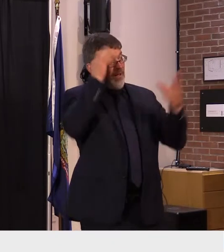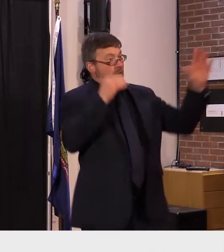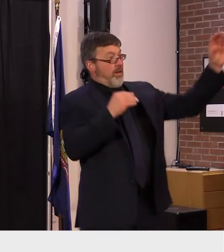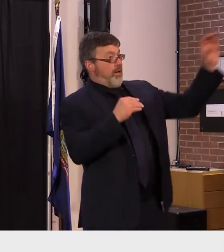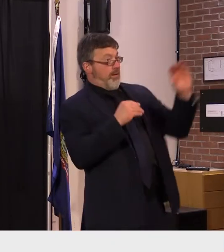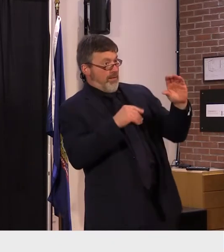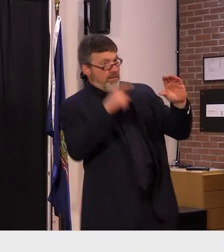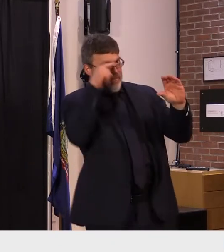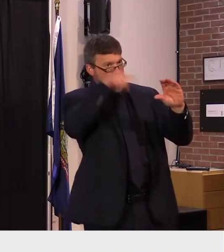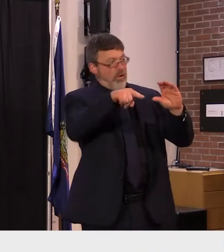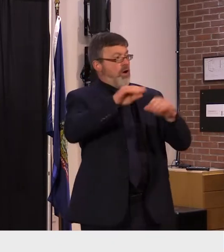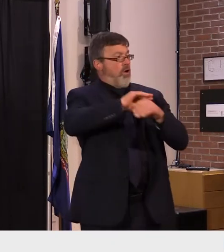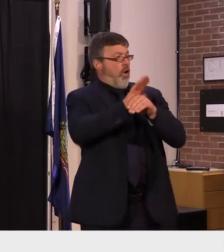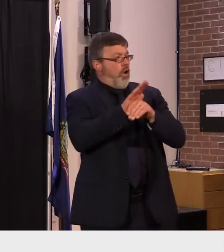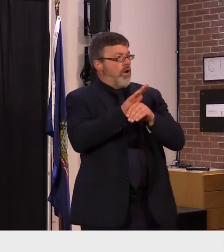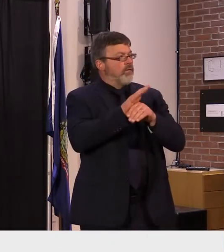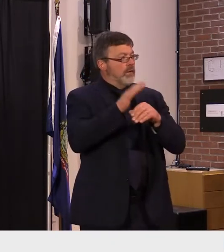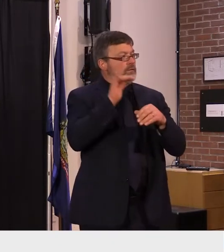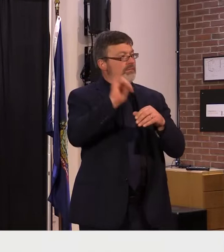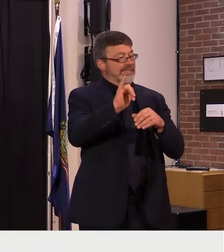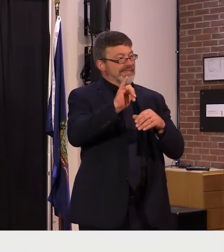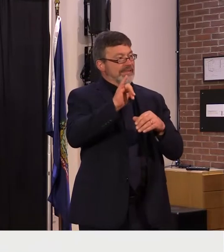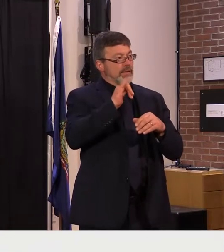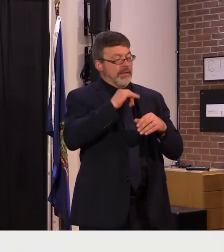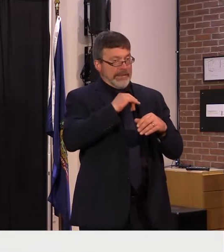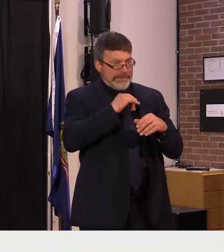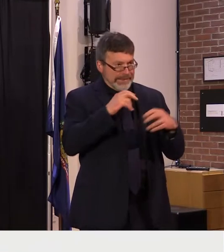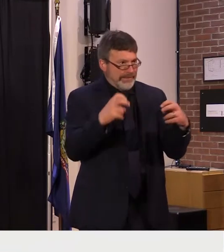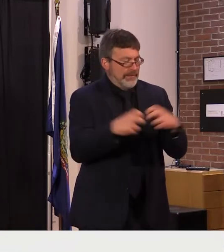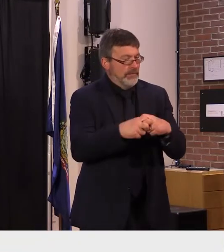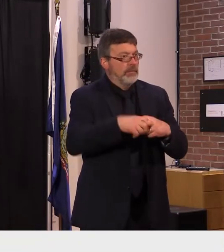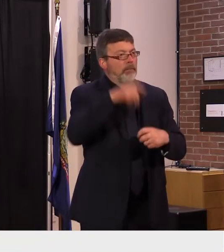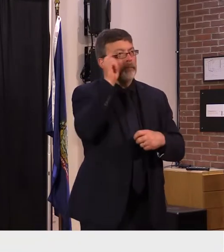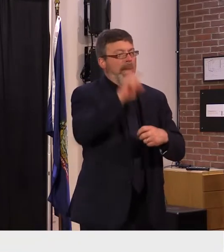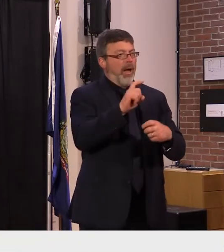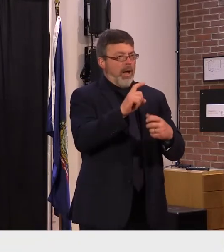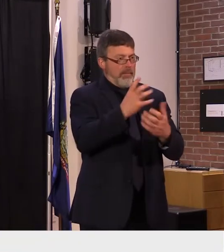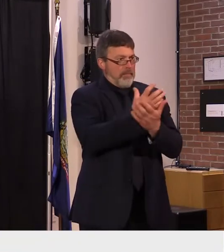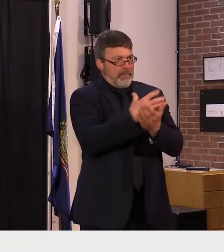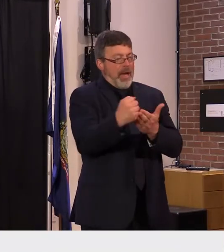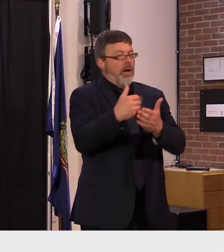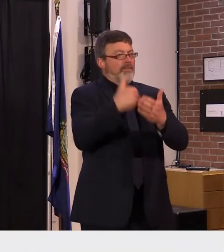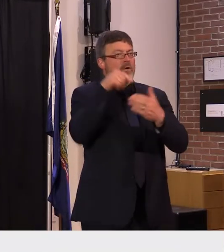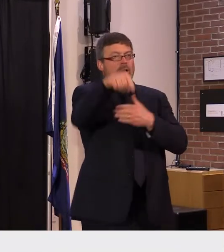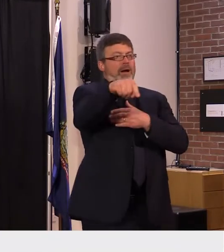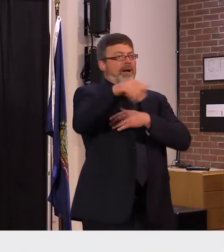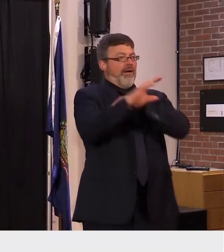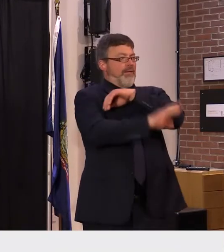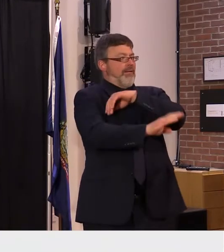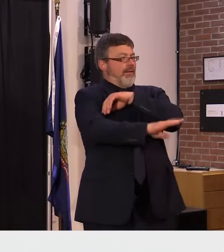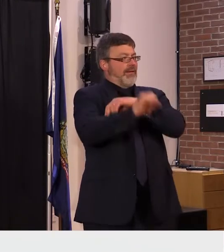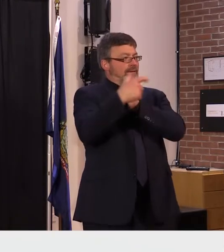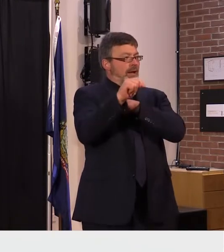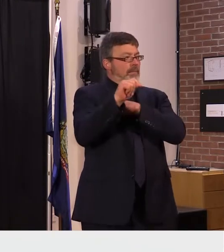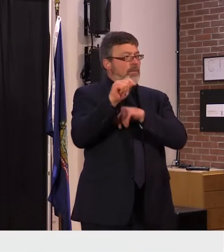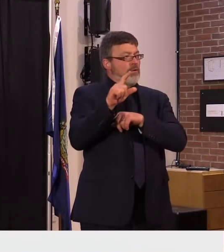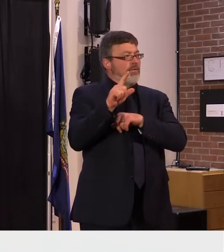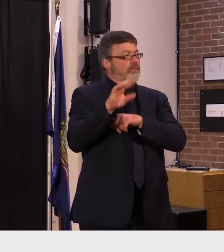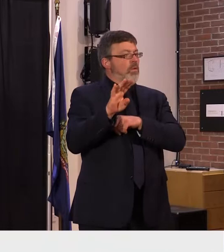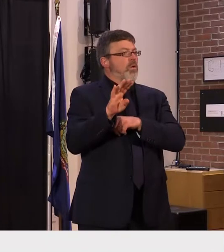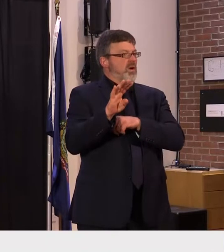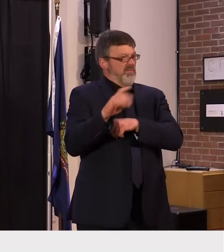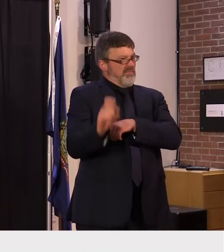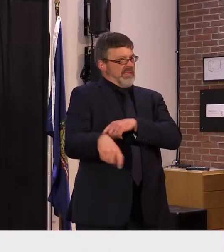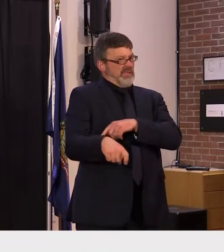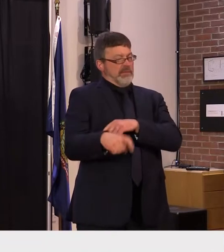september 2024 challenge before us now is to ensure that these one-time funds can not only address the immediate